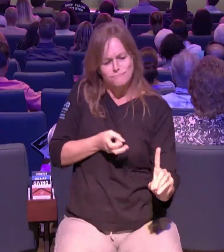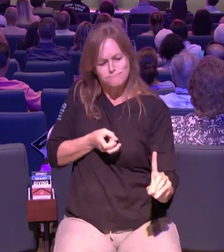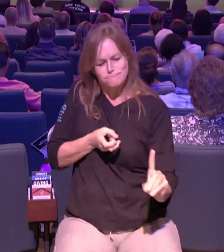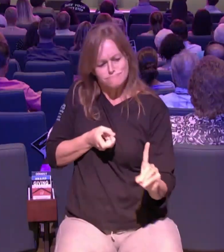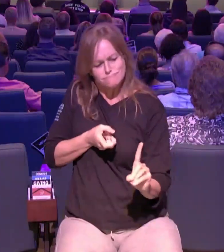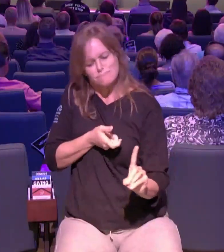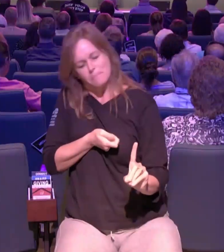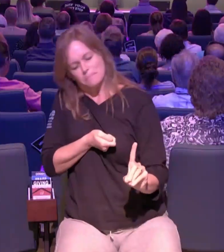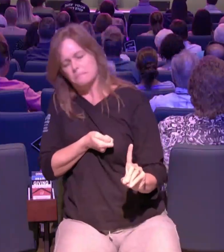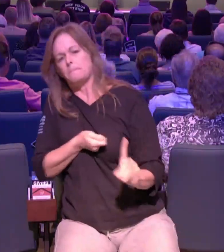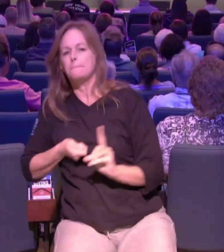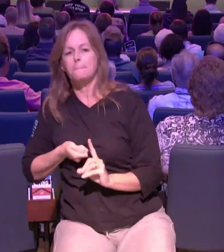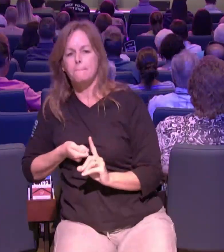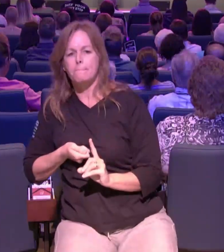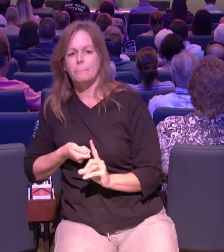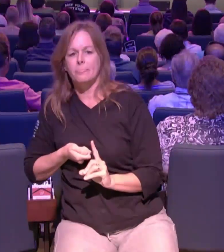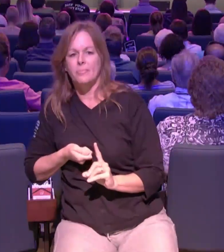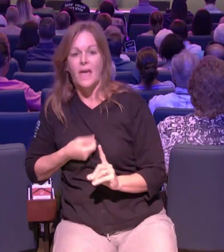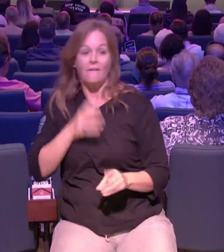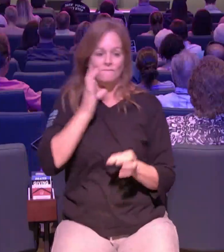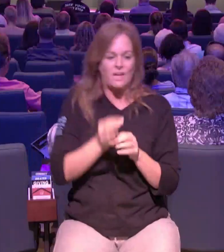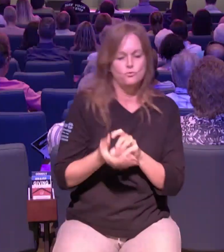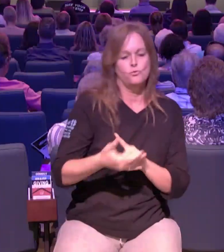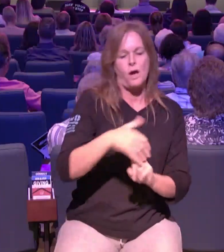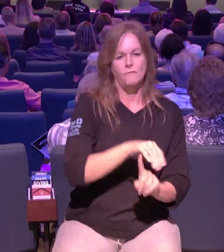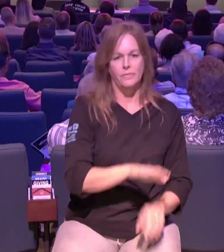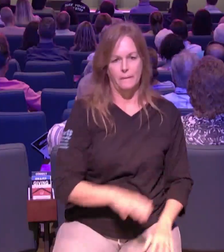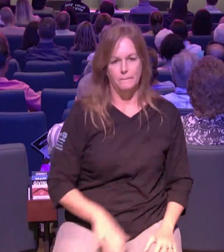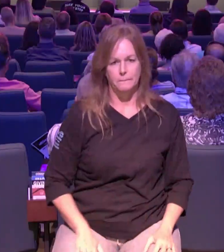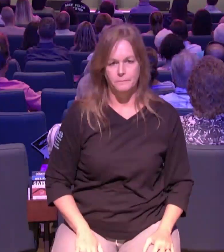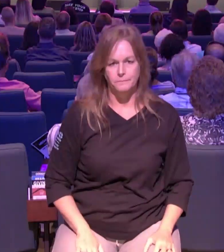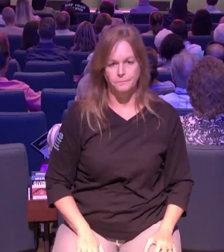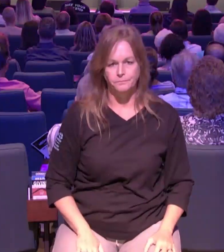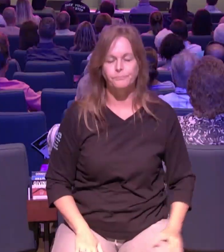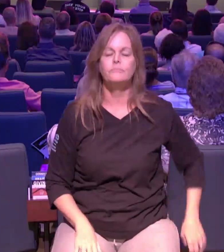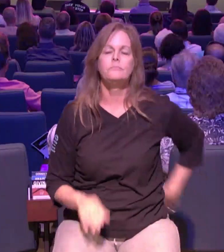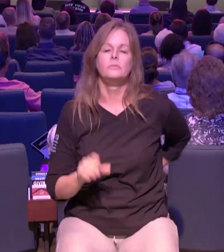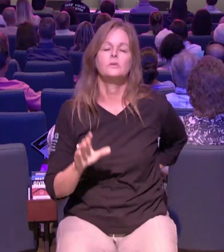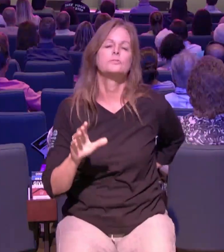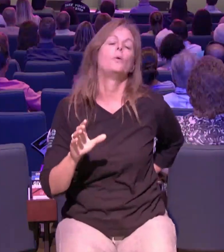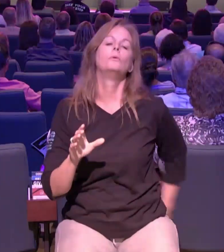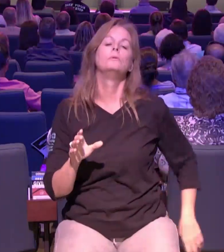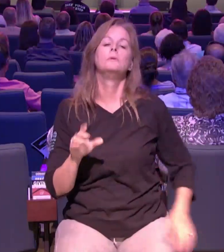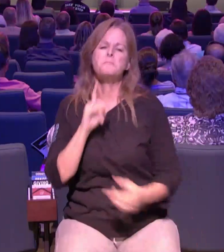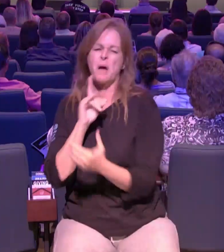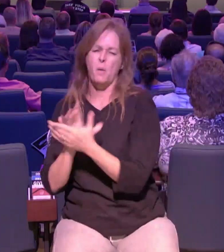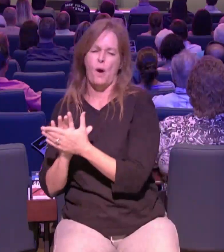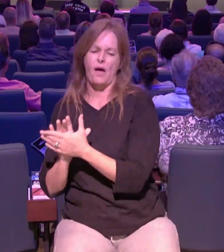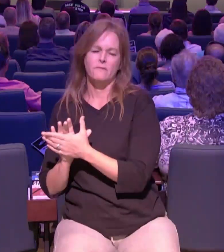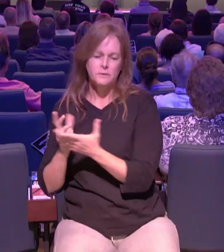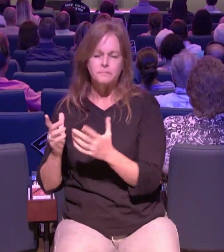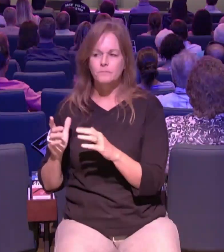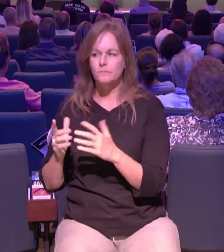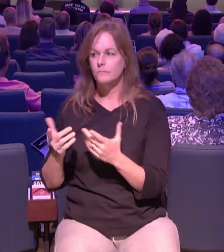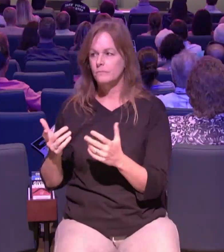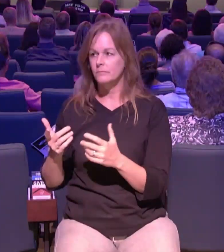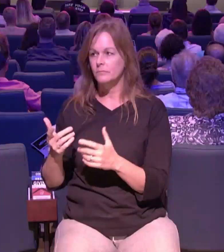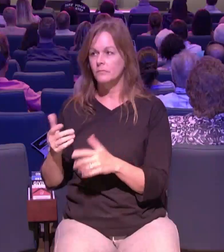of jesus when julie was a teenager her parents didn't attend uh our church or much of any